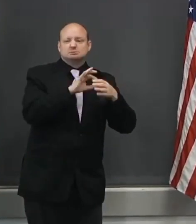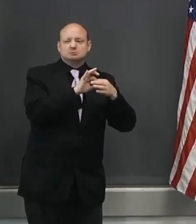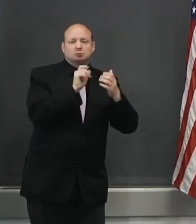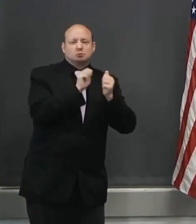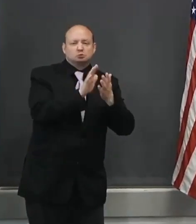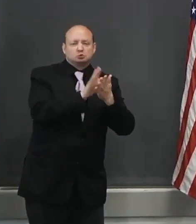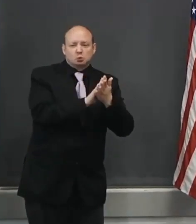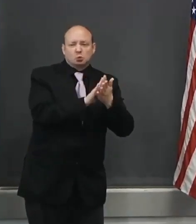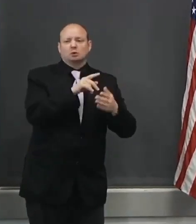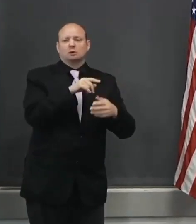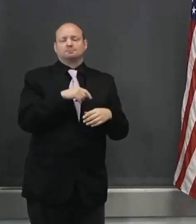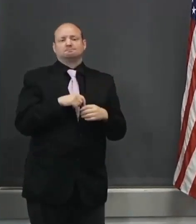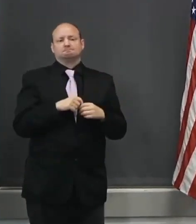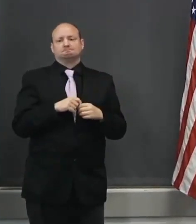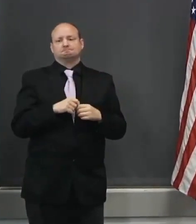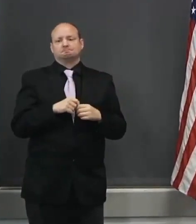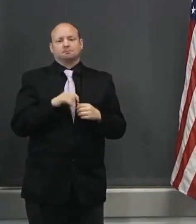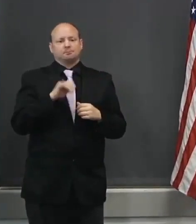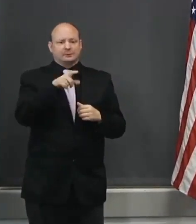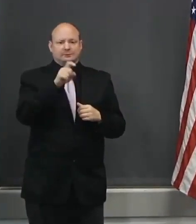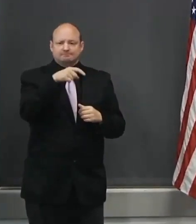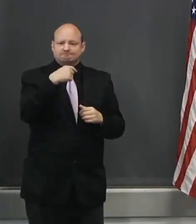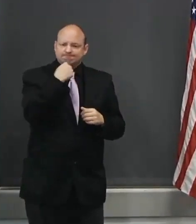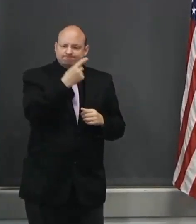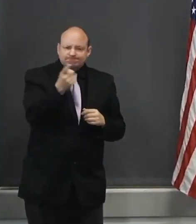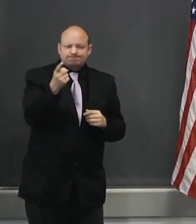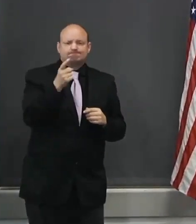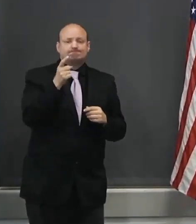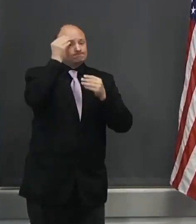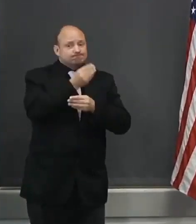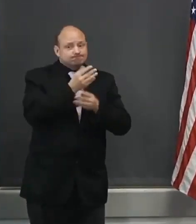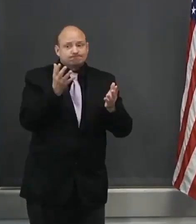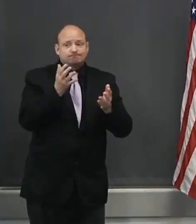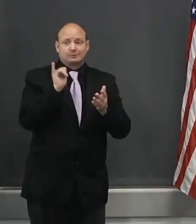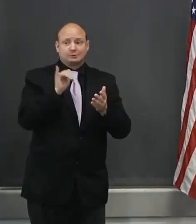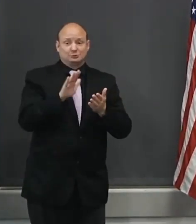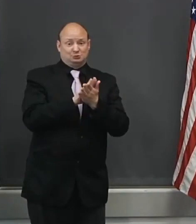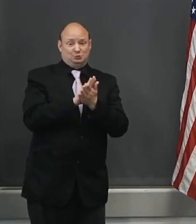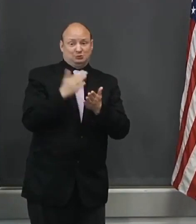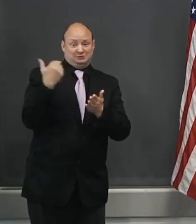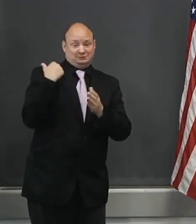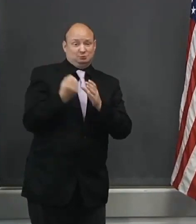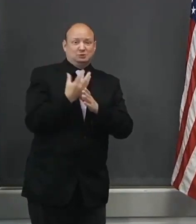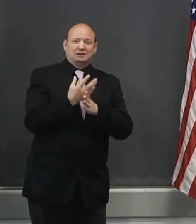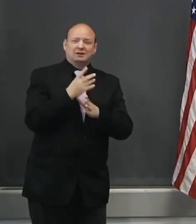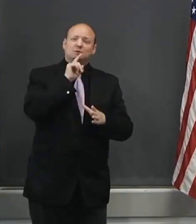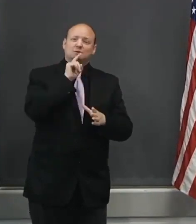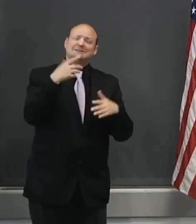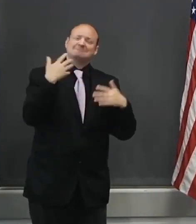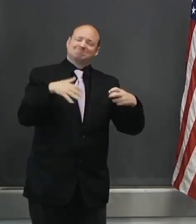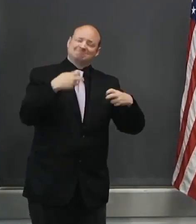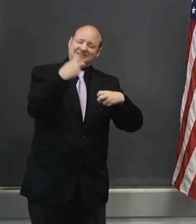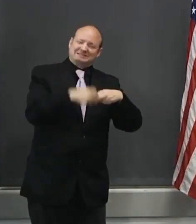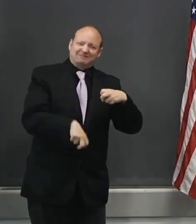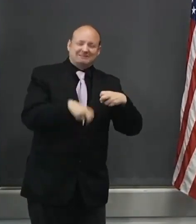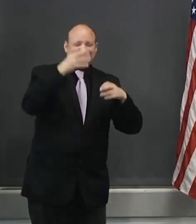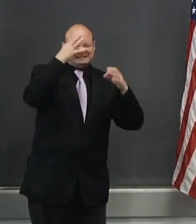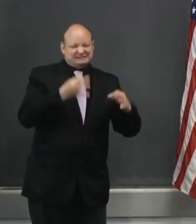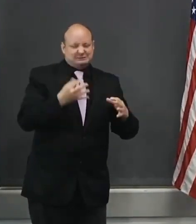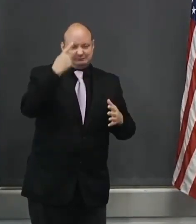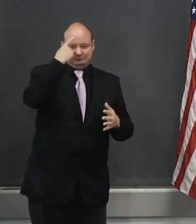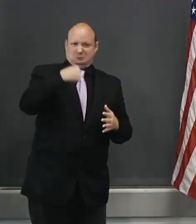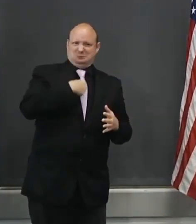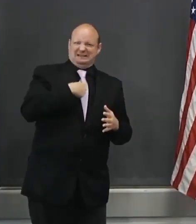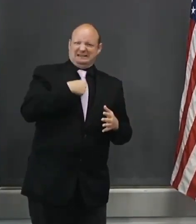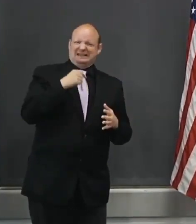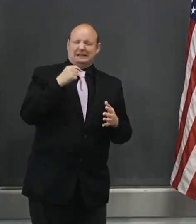Closing schools in the spring was one of the most difficult decisions I have made during the pandemic. It was in the